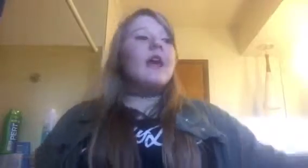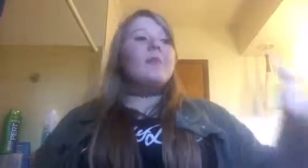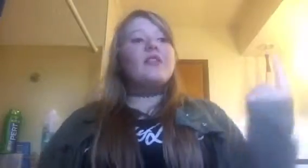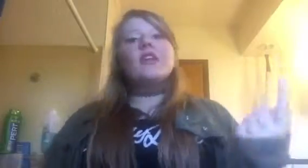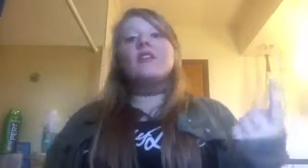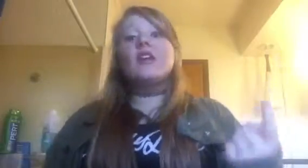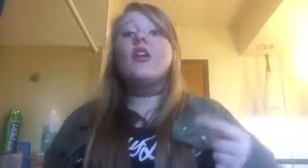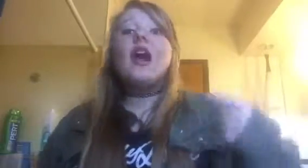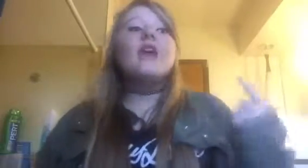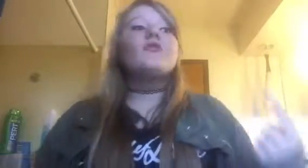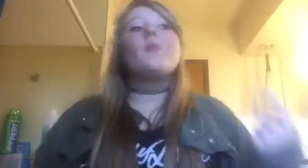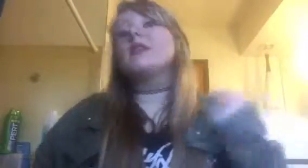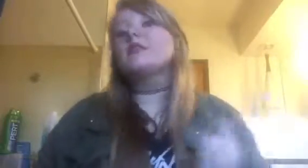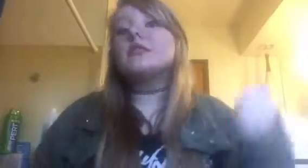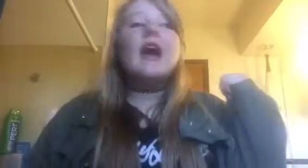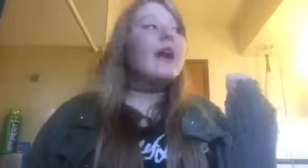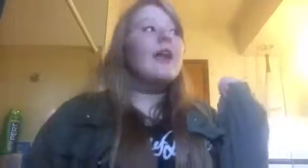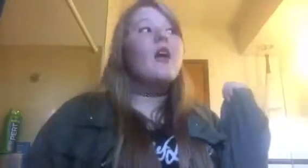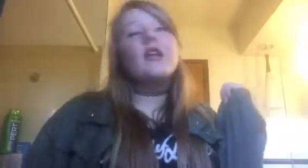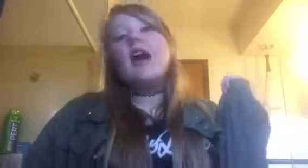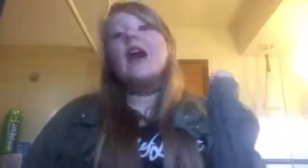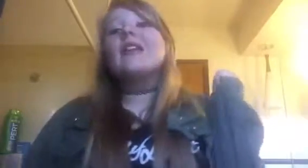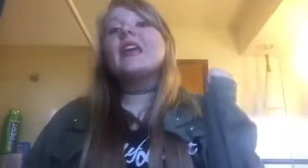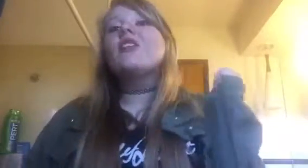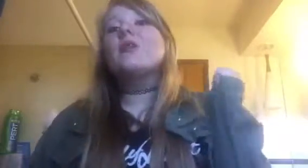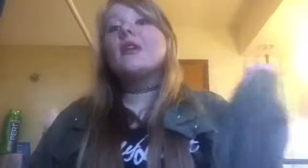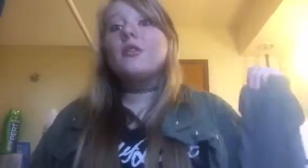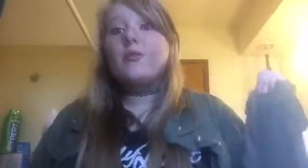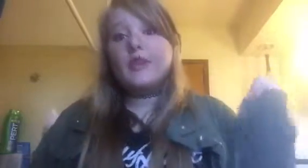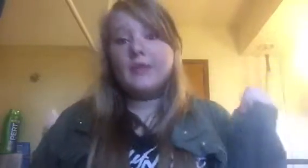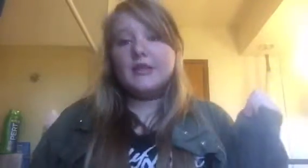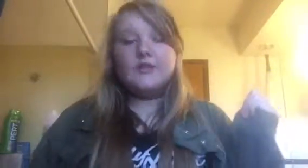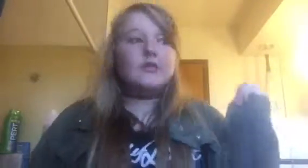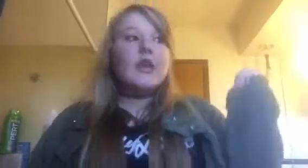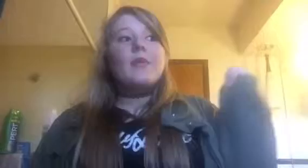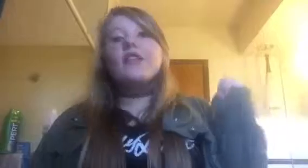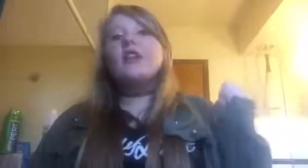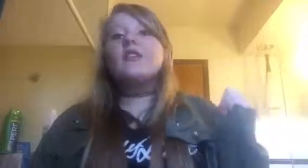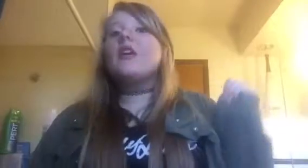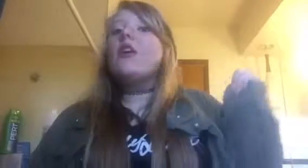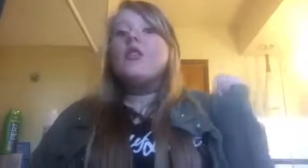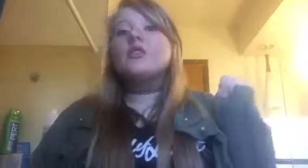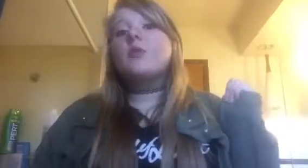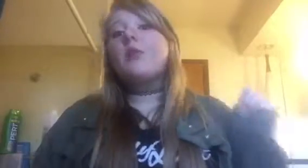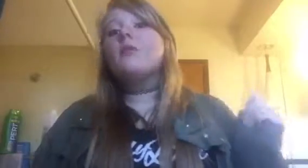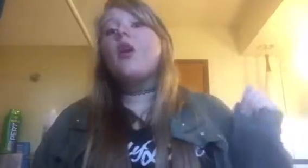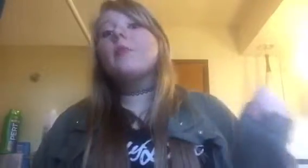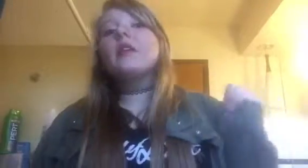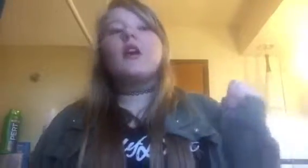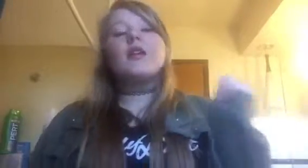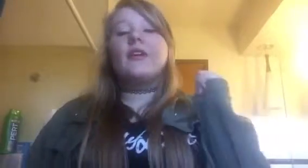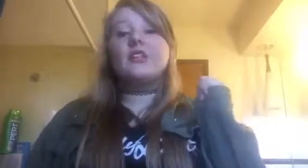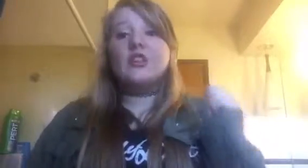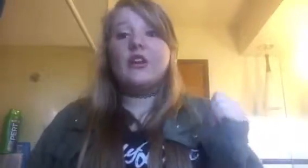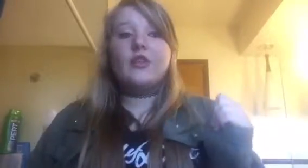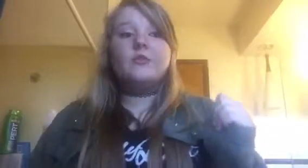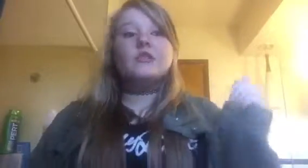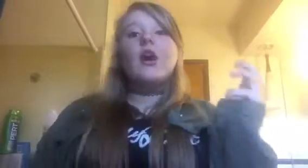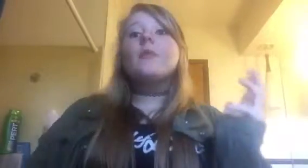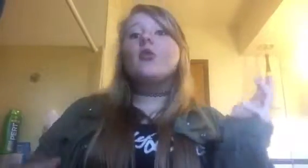and by the end of the year, I have no pencils. I counted, I have, like, 350 pencils. By the end of the year, those will probably all be gone if I share them. So I'm